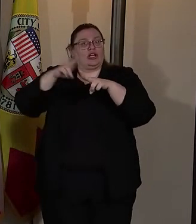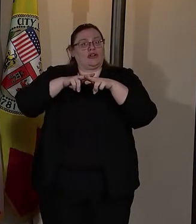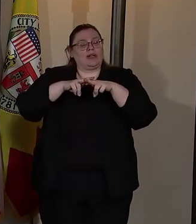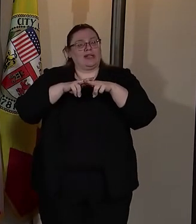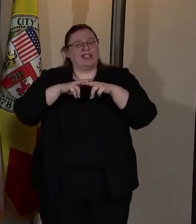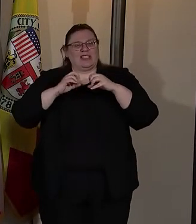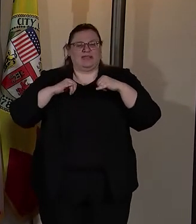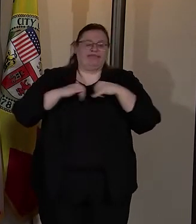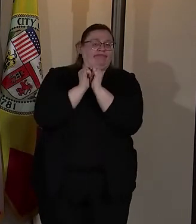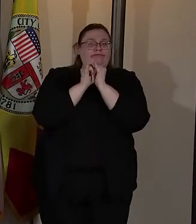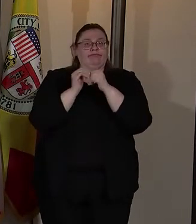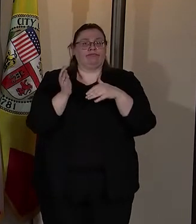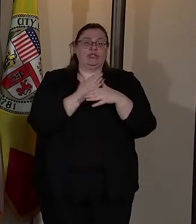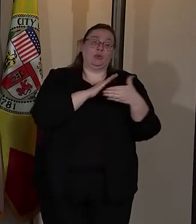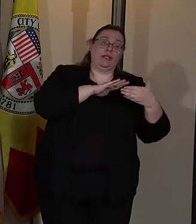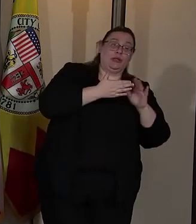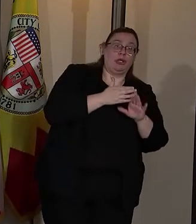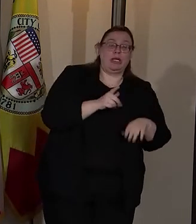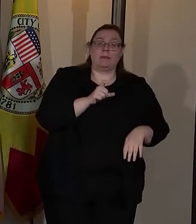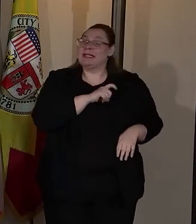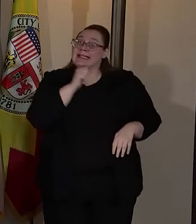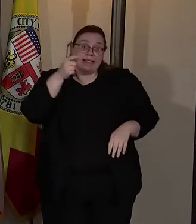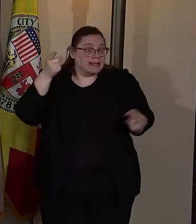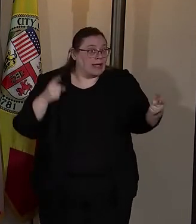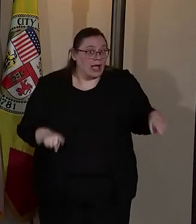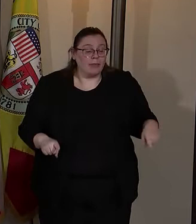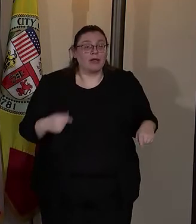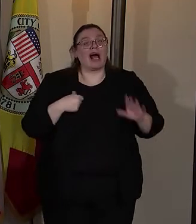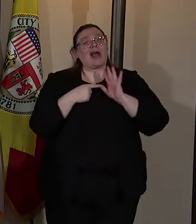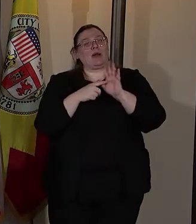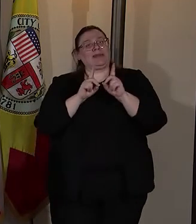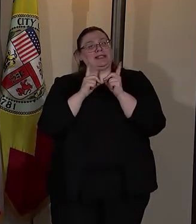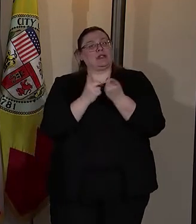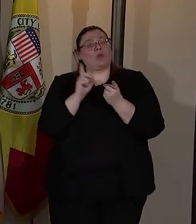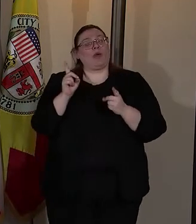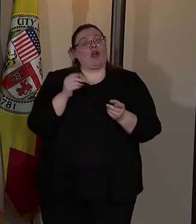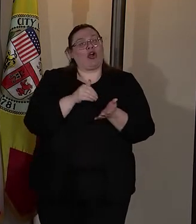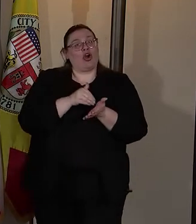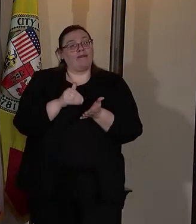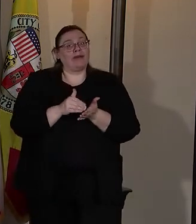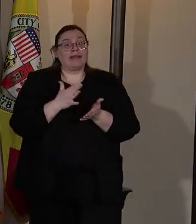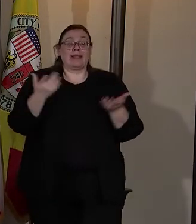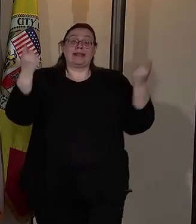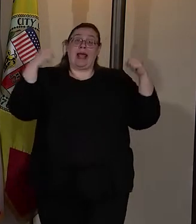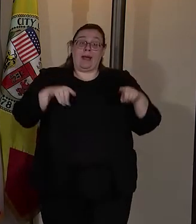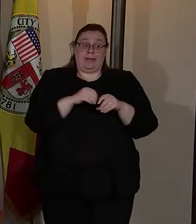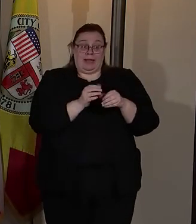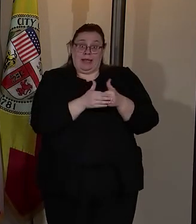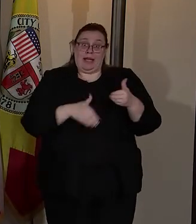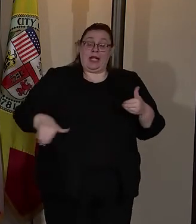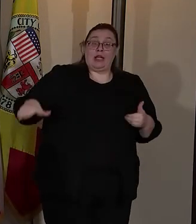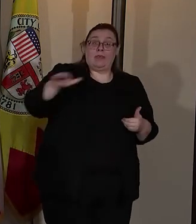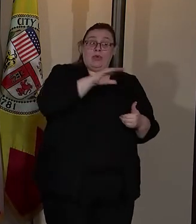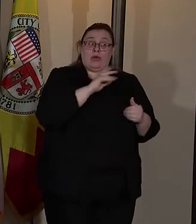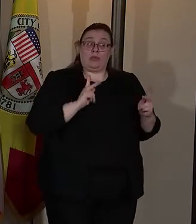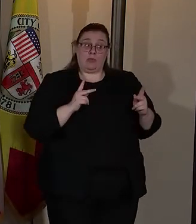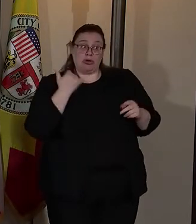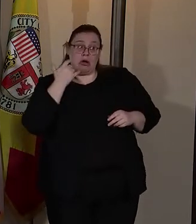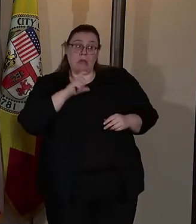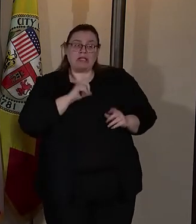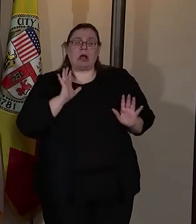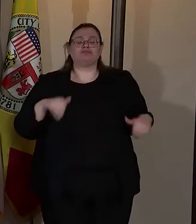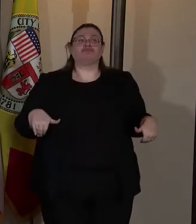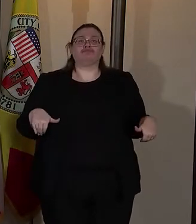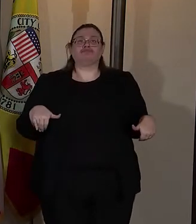clashes between the community and police. I represented a district where a lot of times when things happen in the neighborhood, people don't want to call the